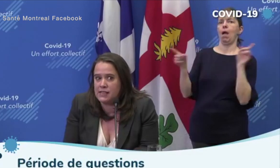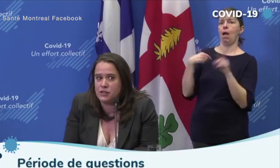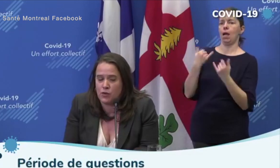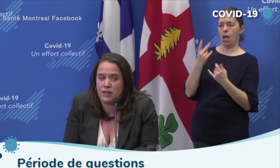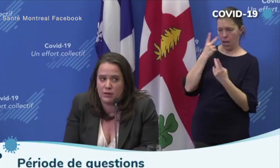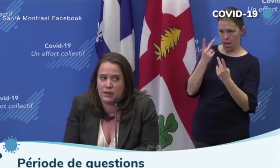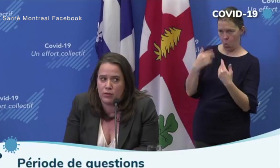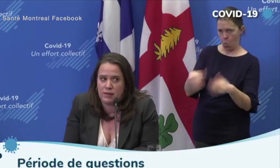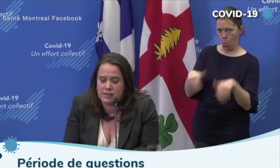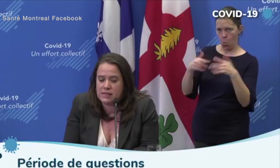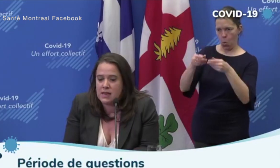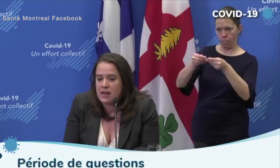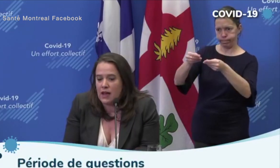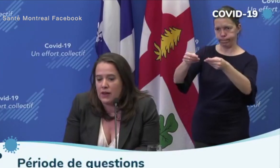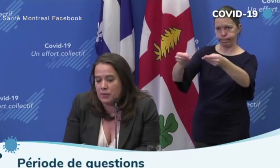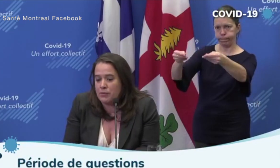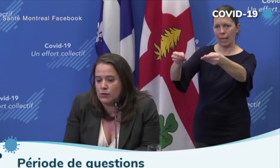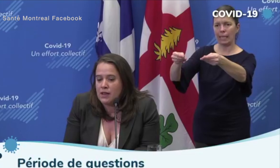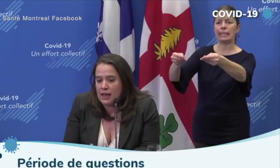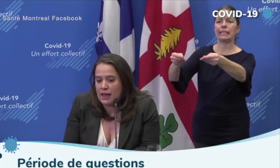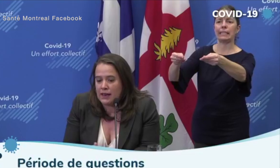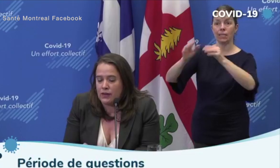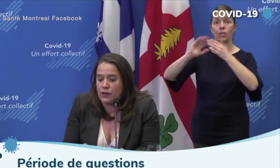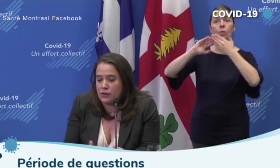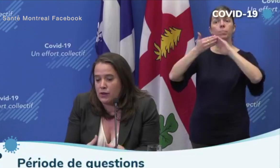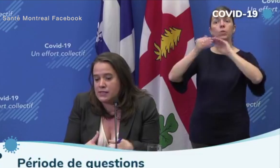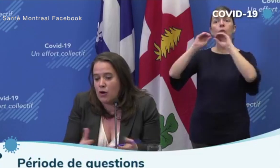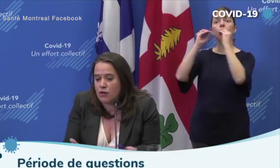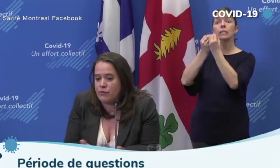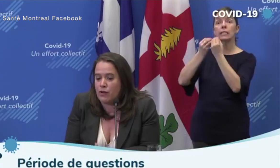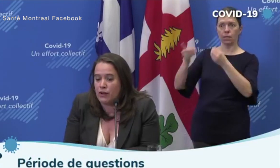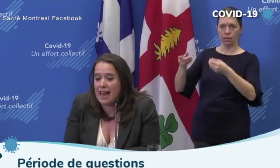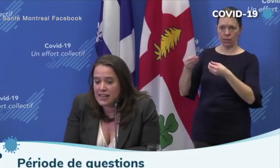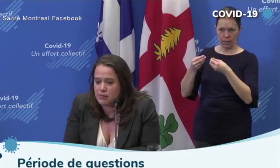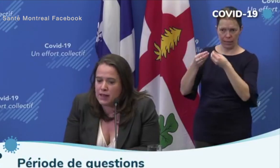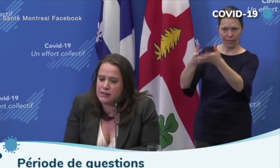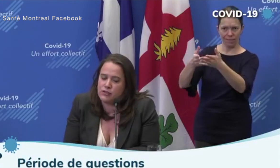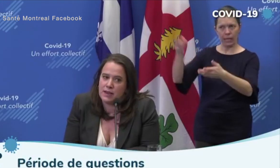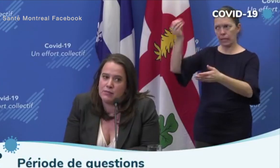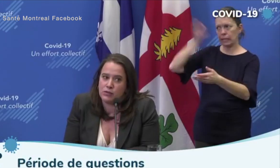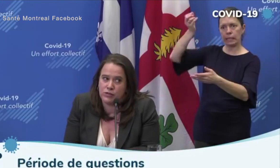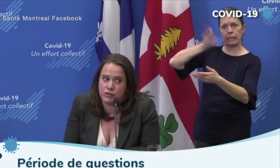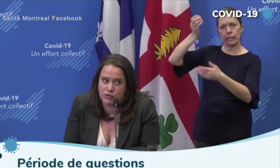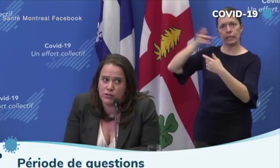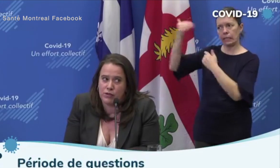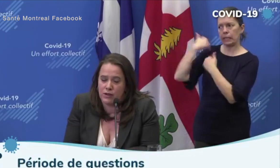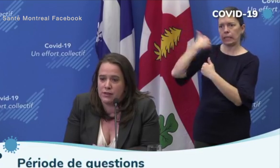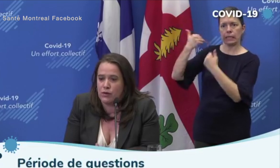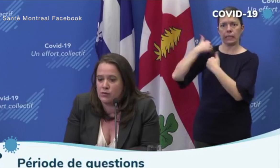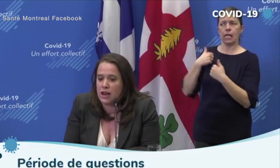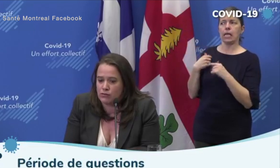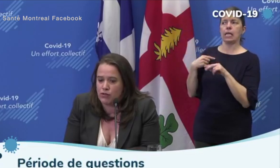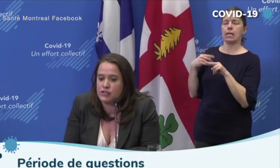organizations working with homeless people and it's part of an action plan to be able to control